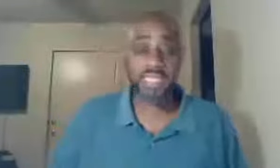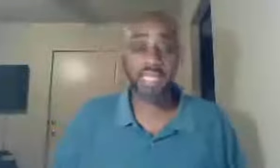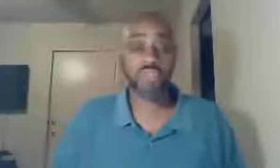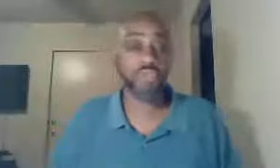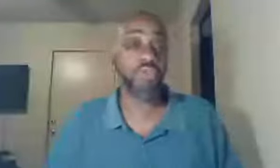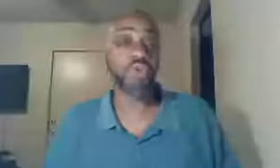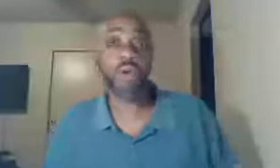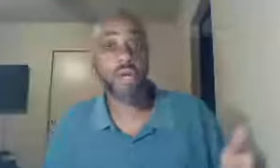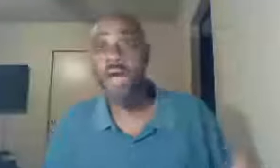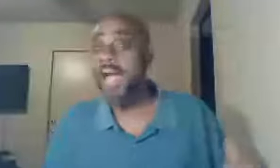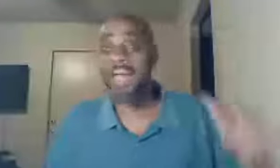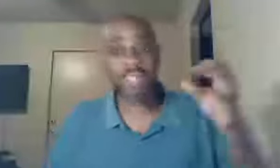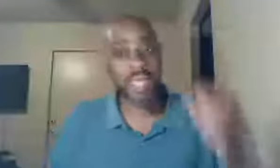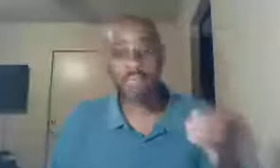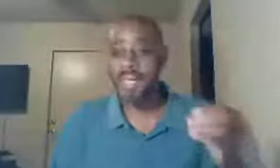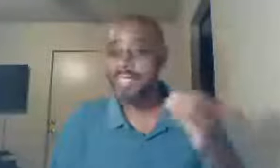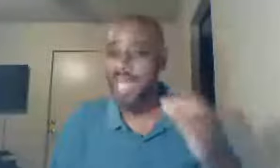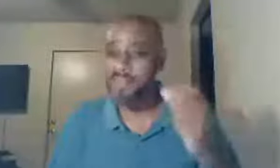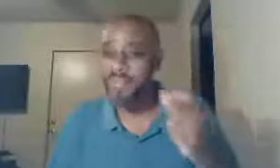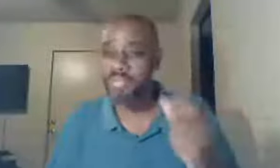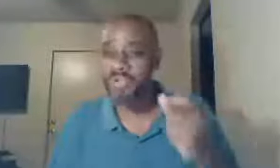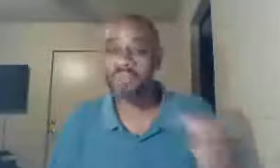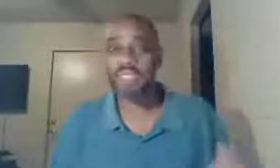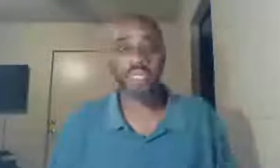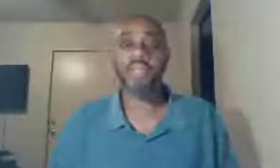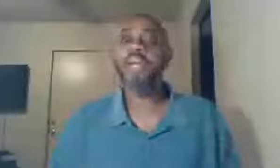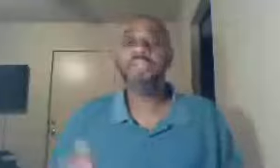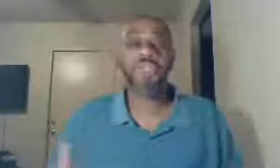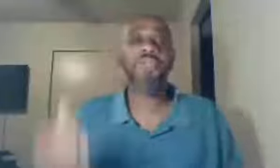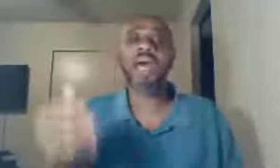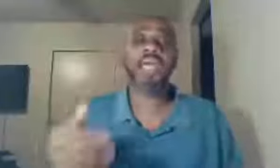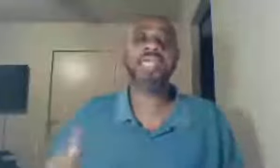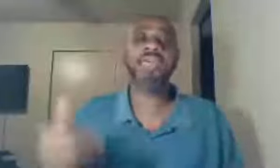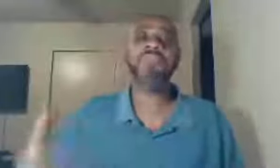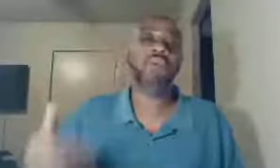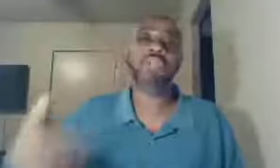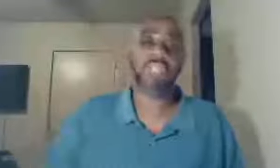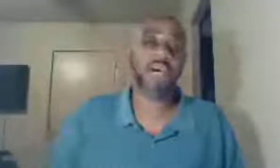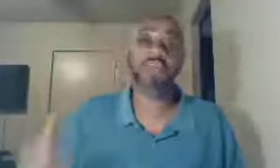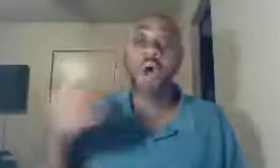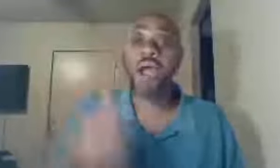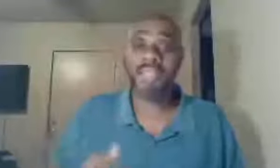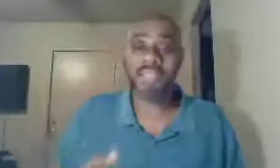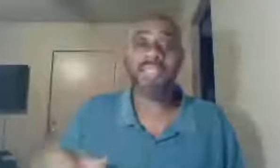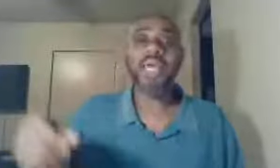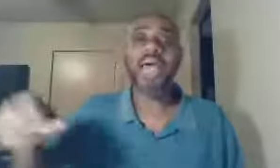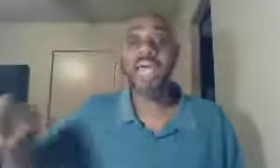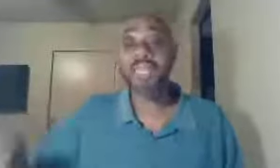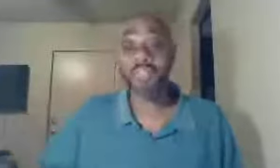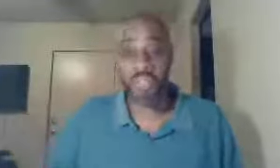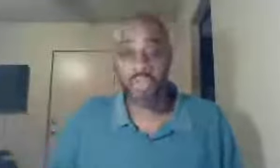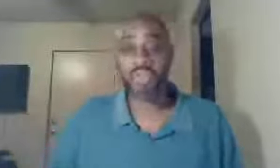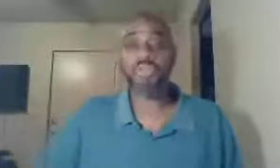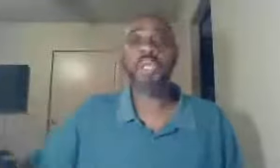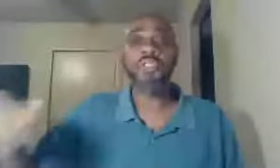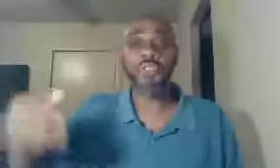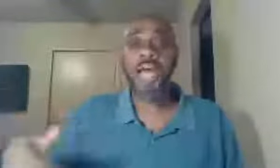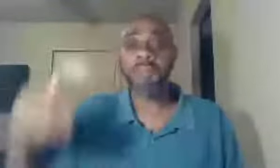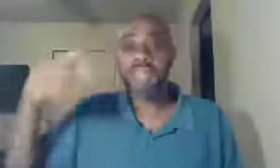any excuse, or call, I got to take my time, and make sure I'm clear, do not give yourself, pardon, and excuse, to not be